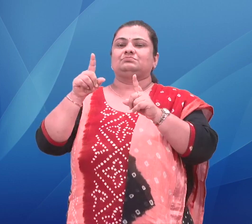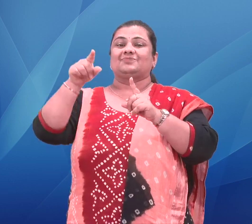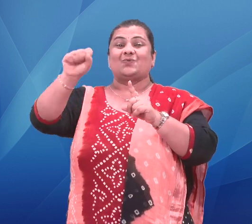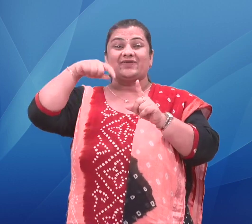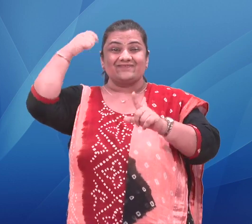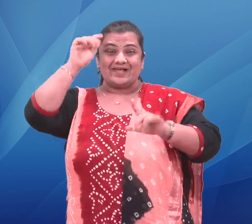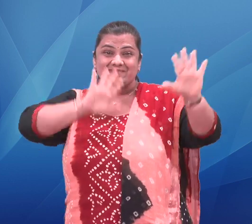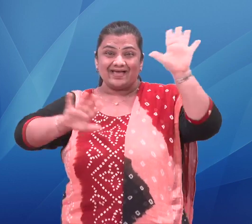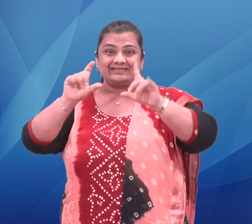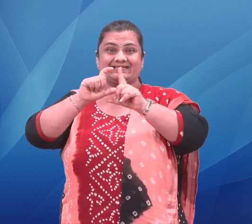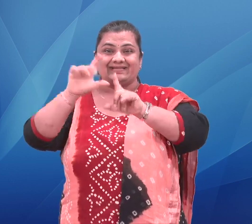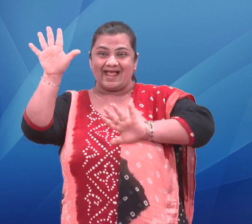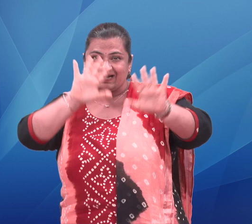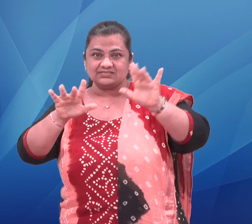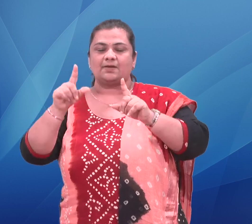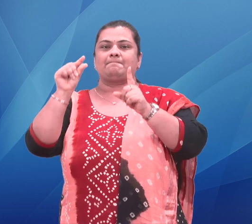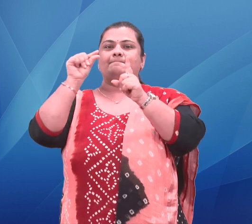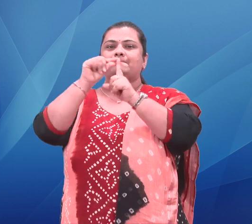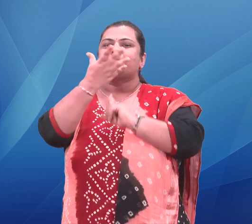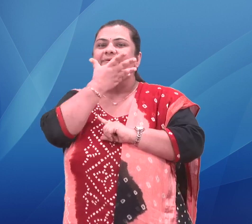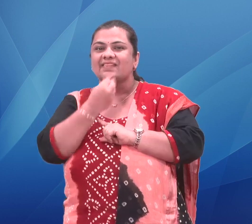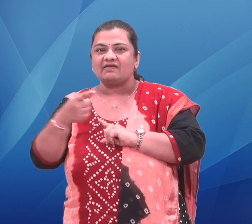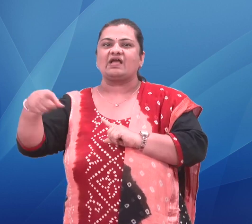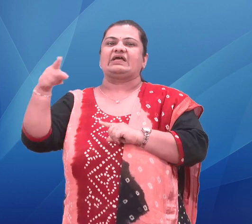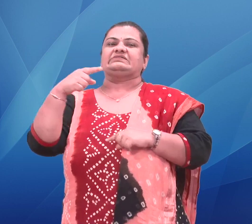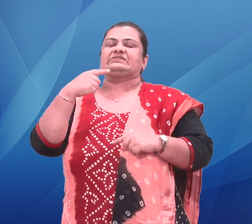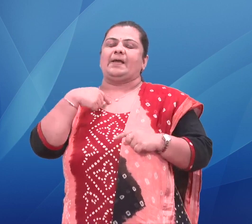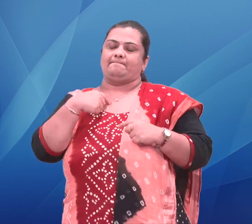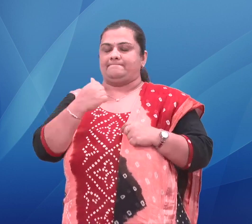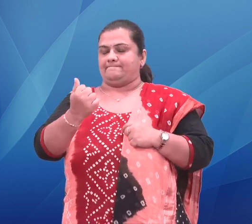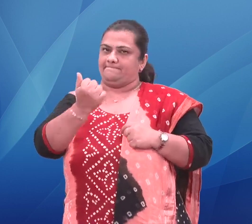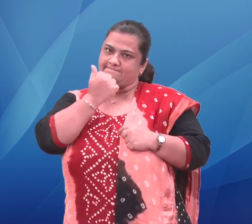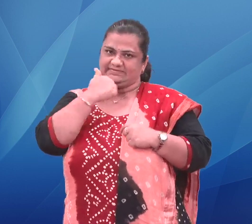unintentional mistake. The makers have reportedly removed the scene from the movie.